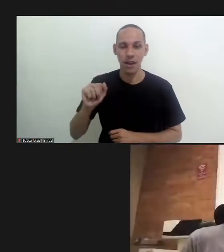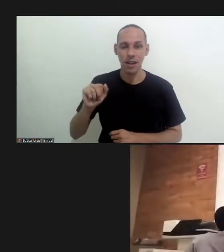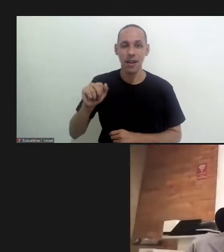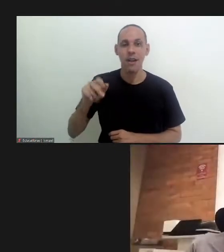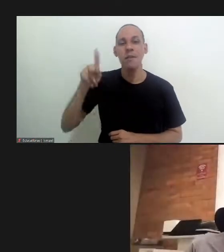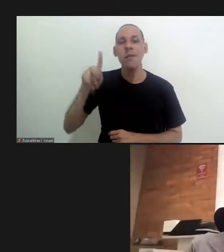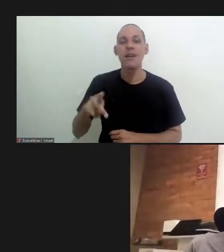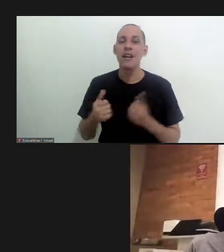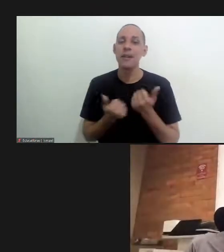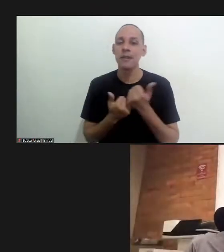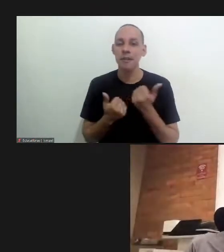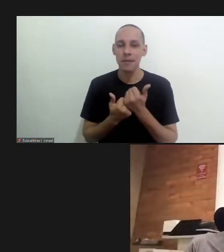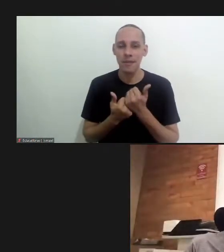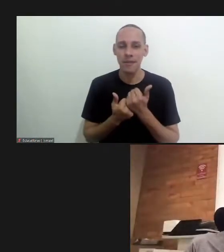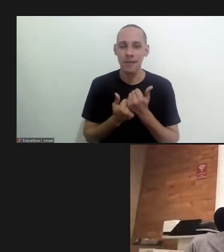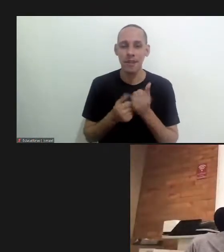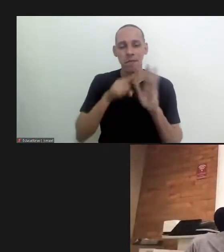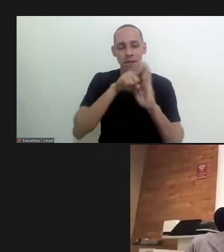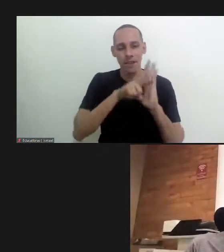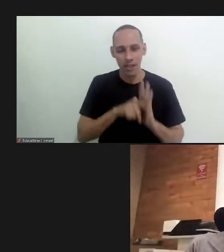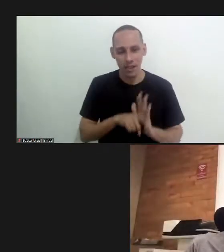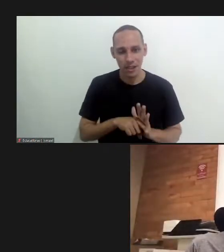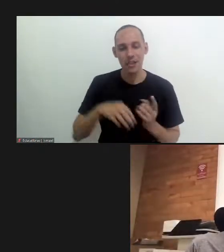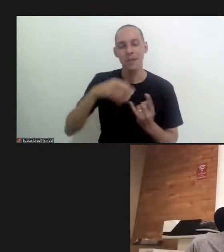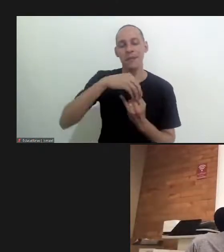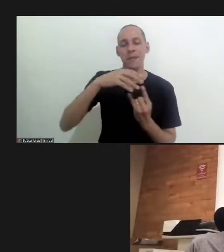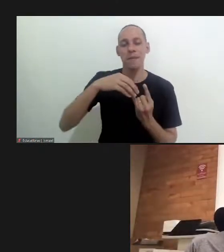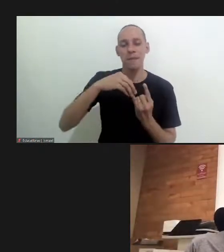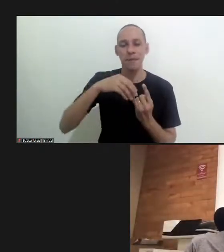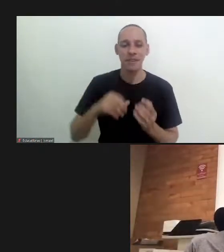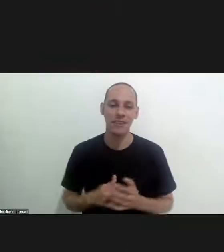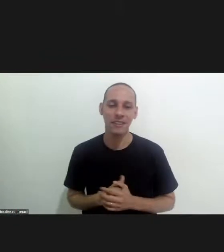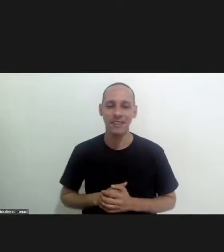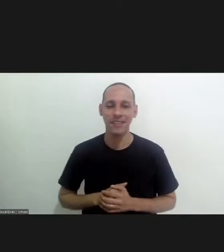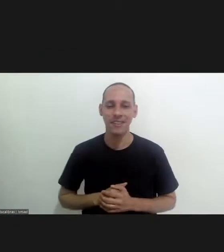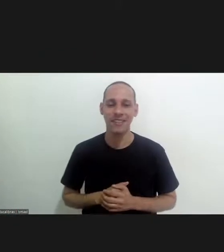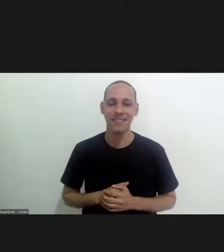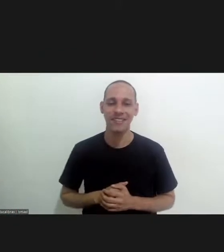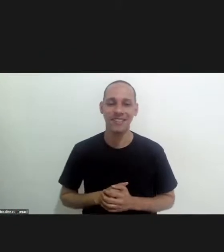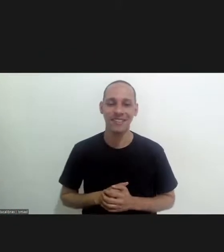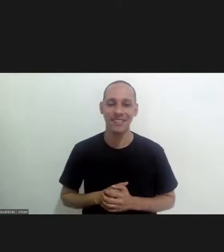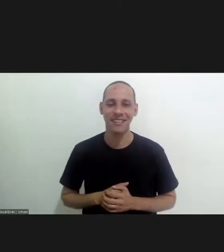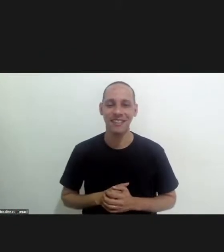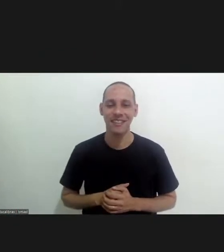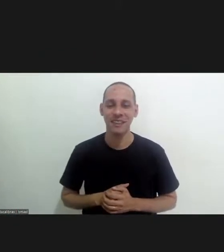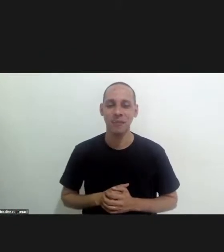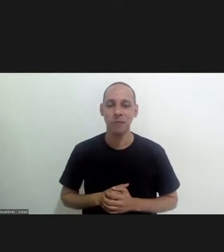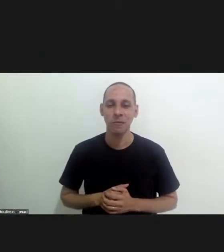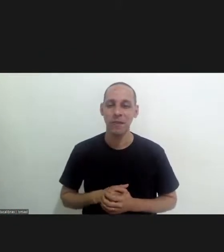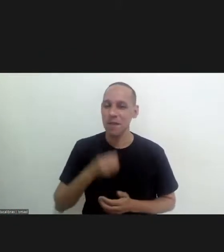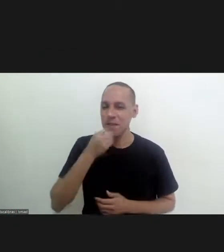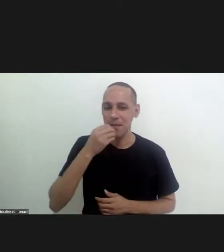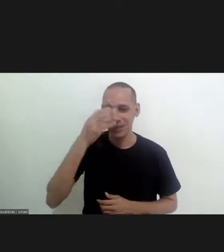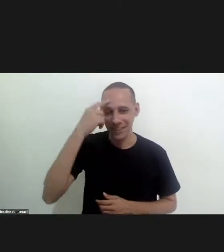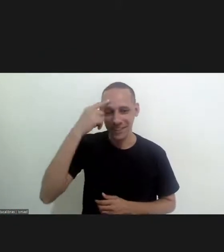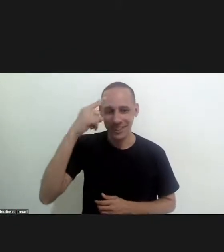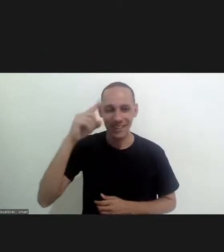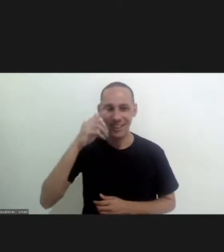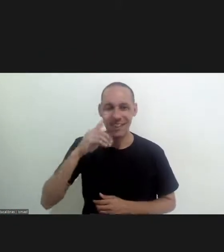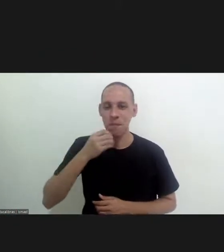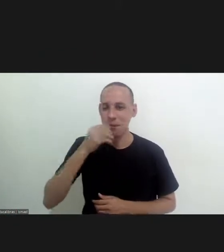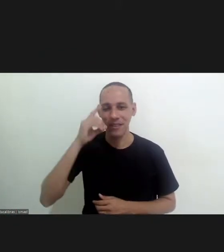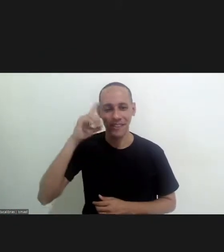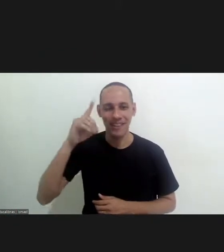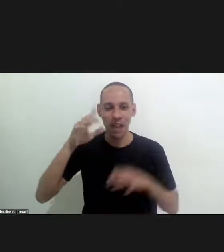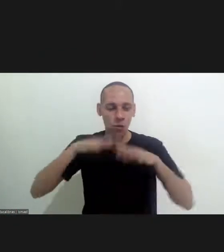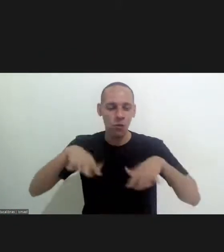vice president for research and biological collections of the Osvaldo Cruz foundation now has the floor good morning one